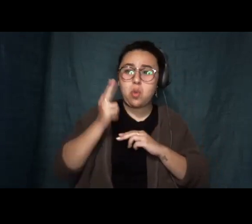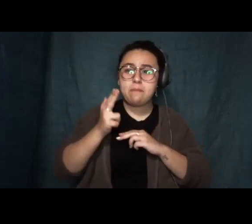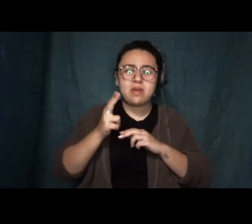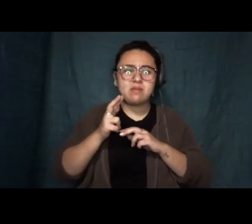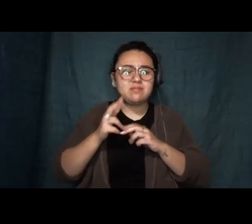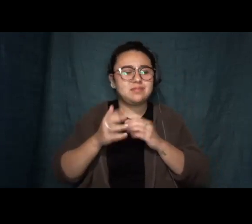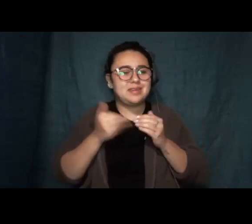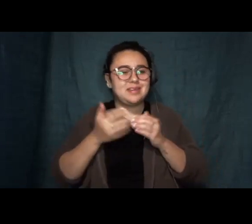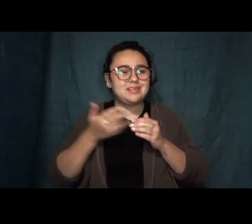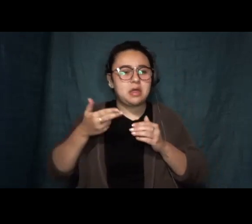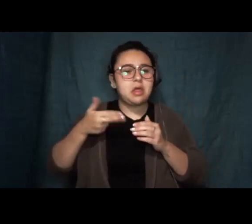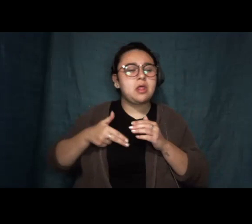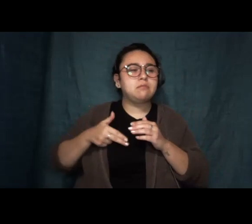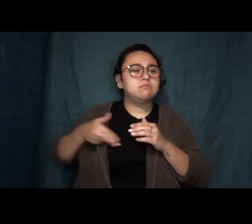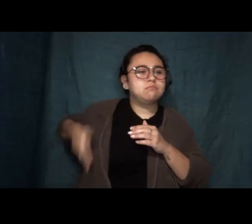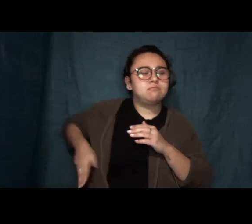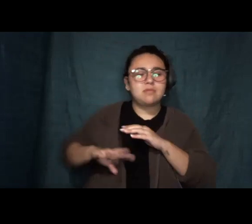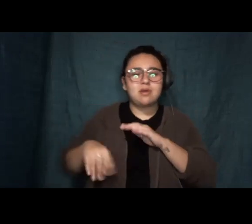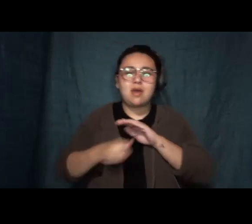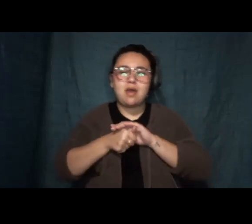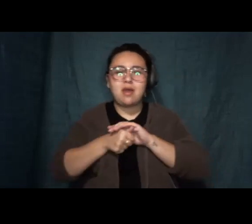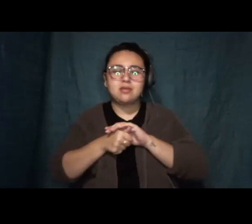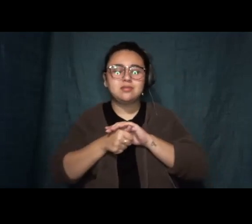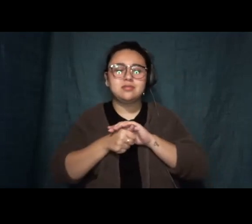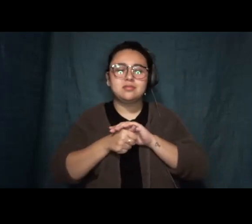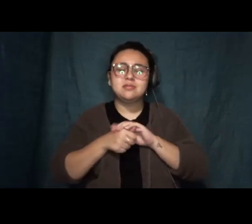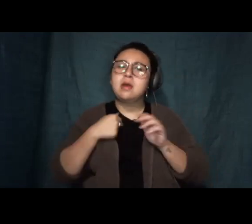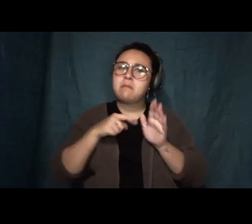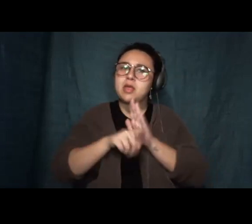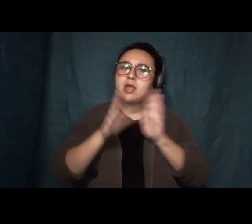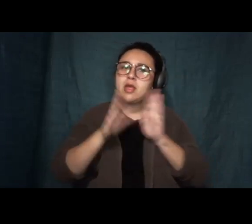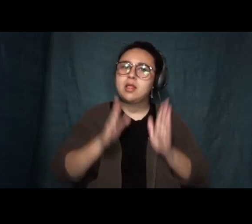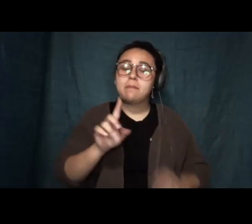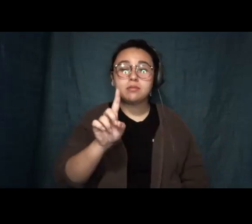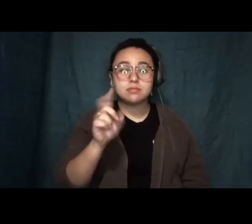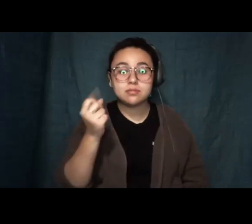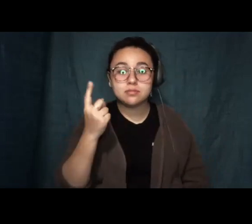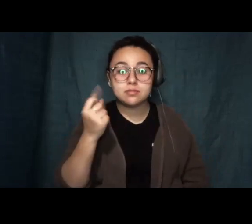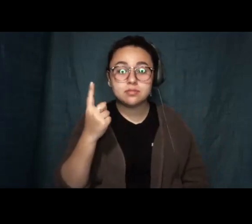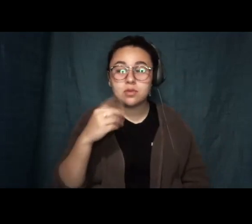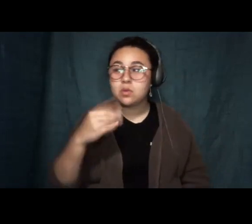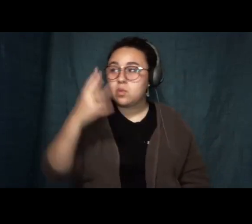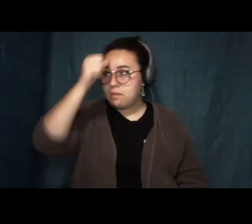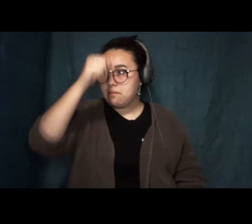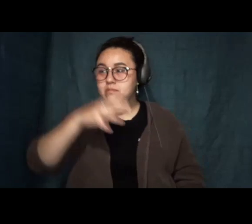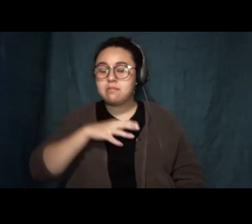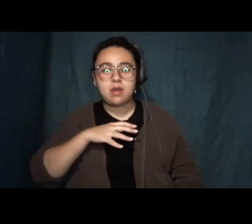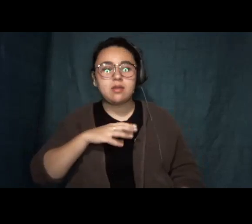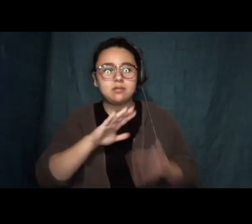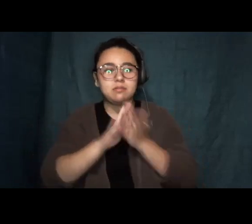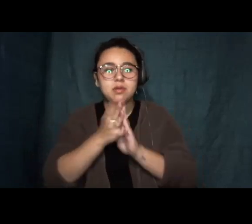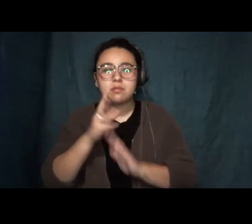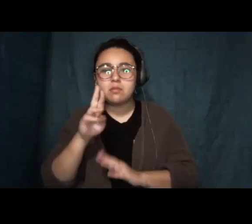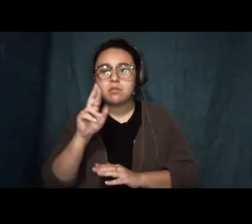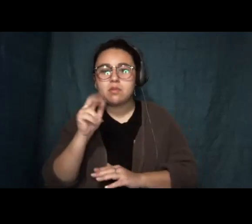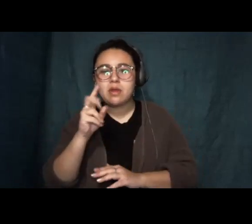the small of a back. I ain't a killer, but white men get radicalized every day and it's totally accepted.